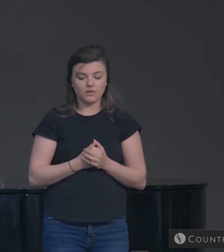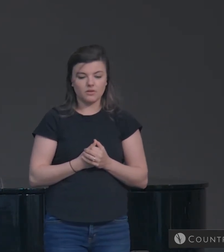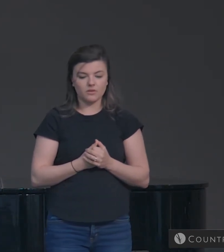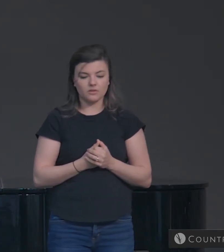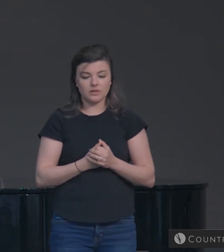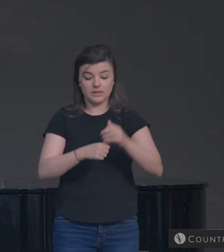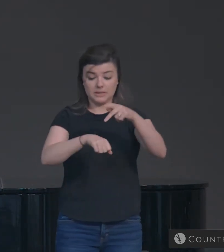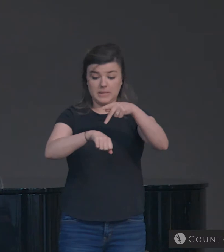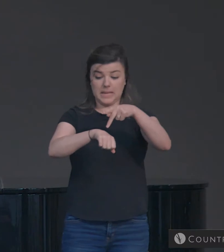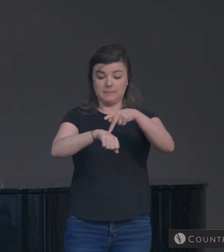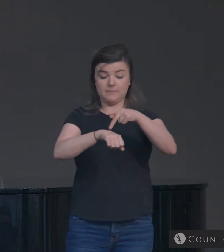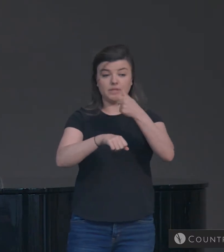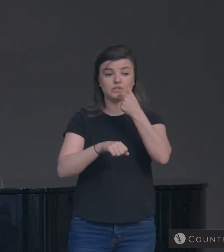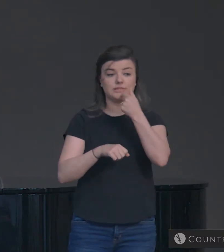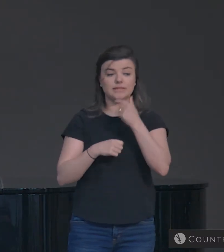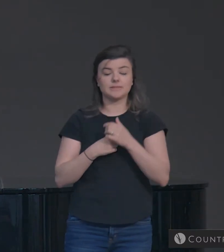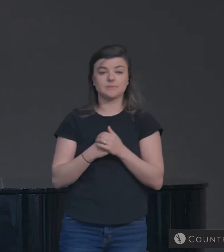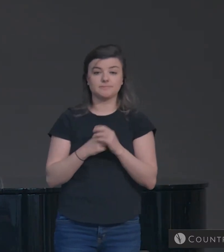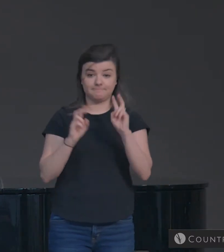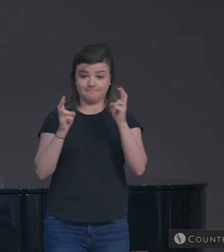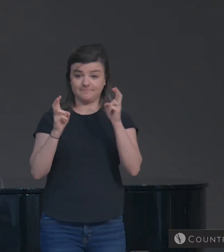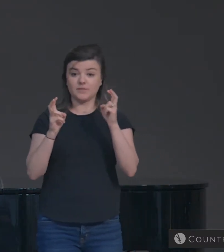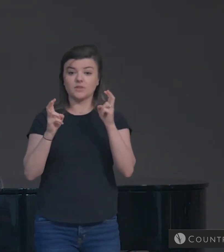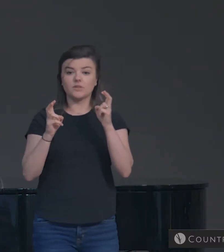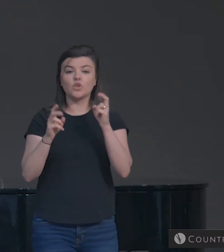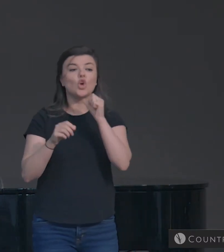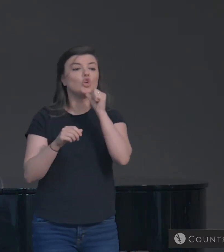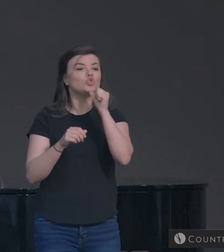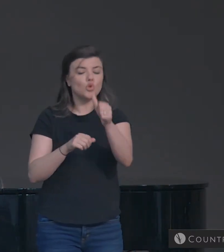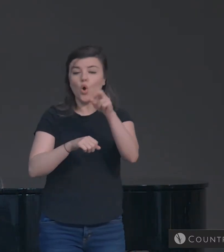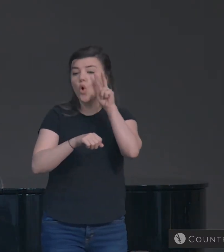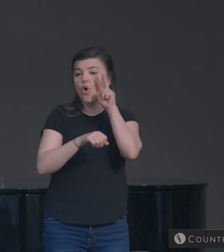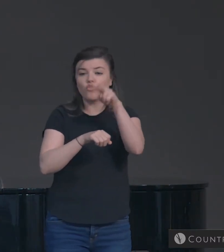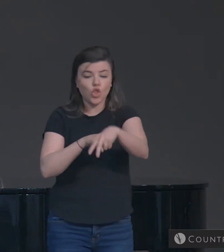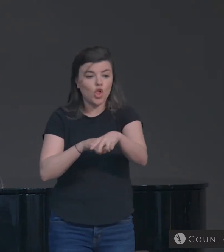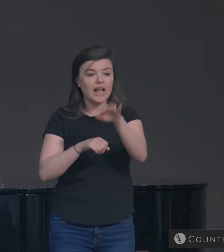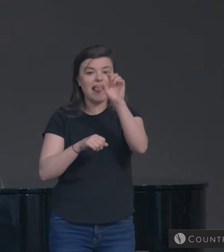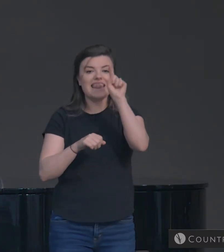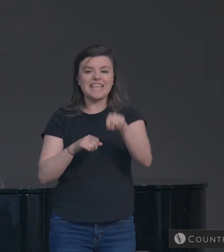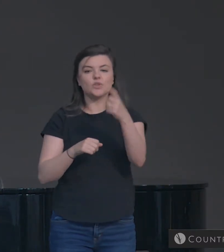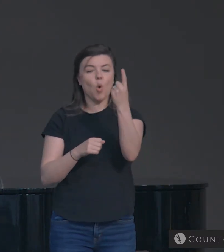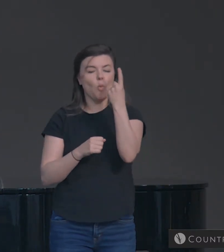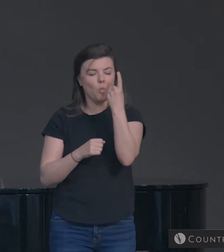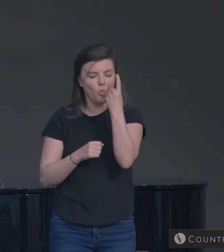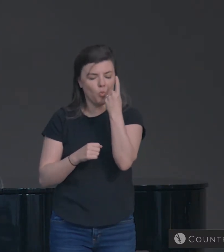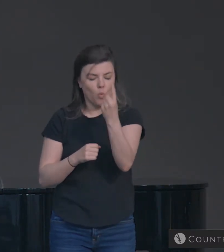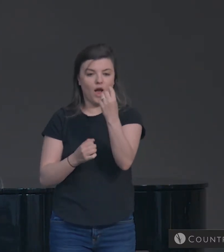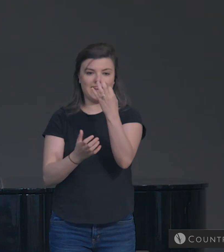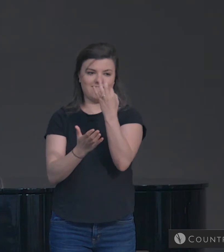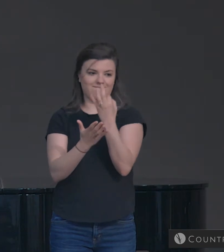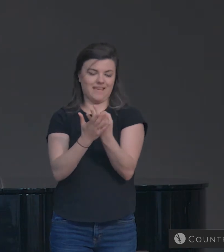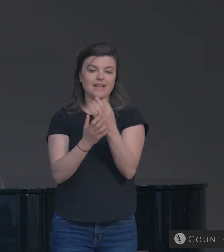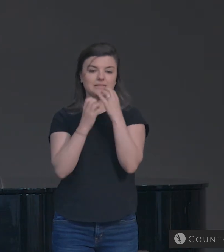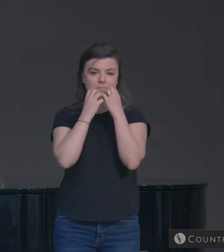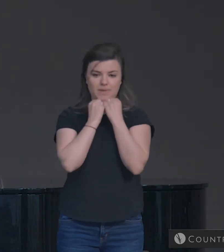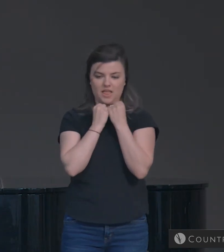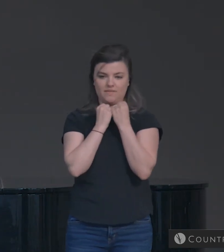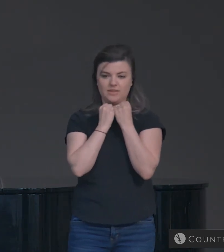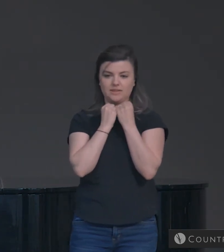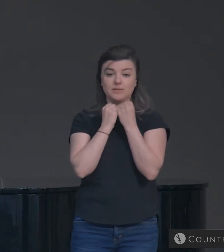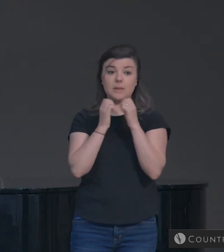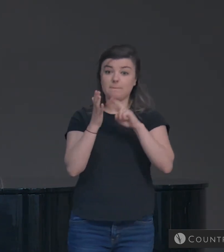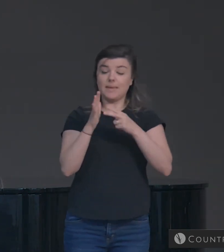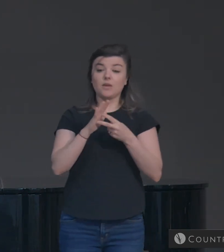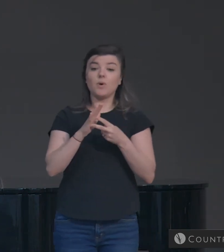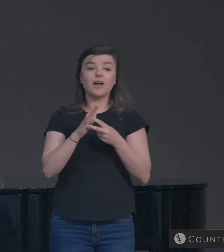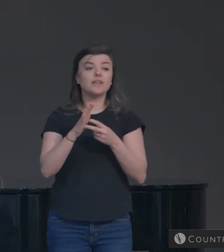Peter says, Do not overlook this one fact, beloved. That is to say,